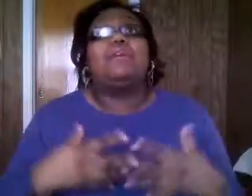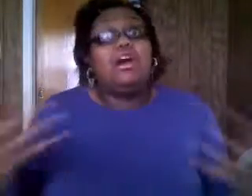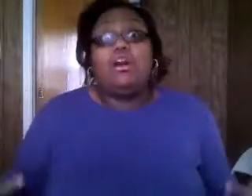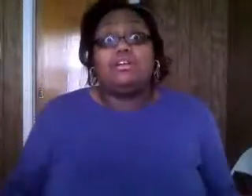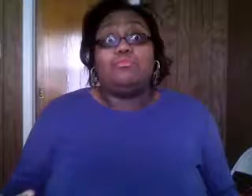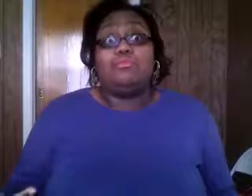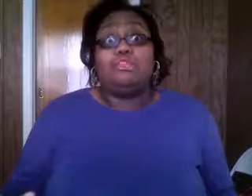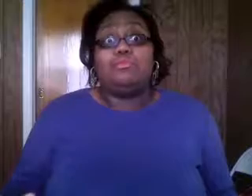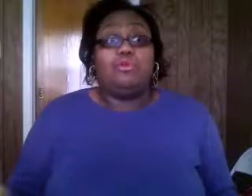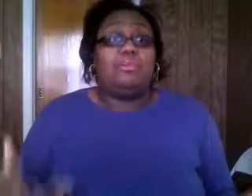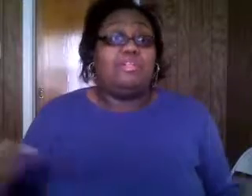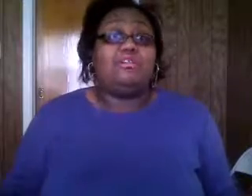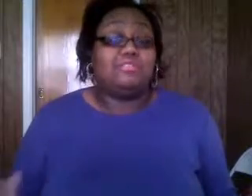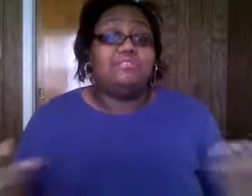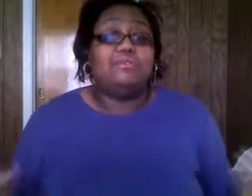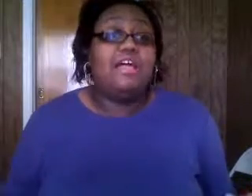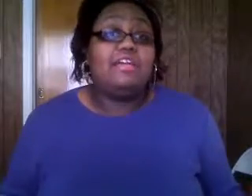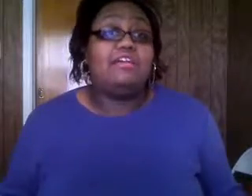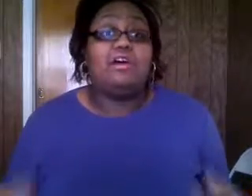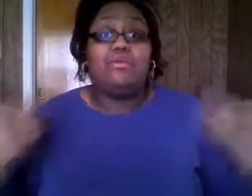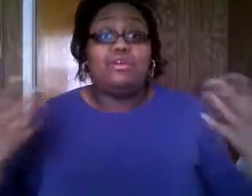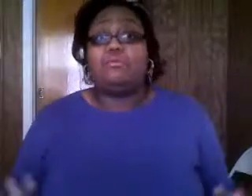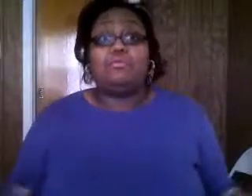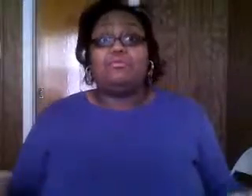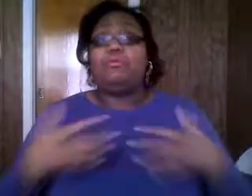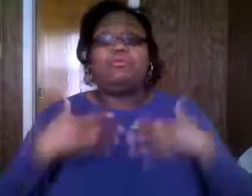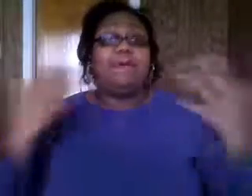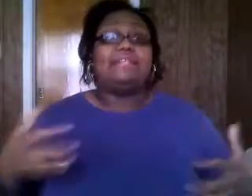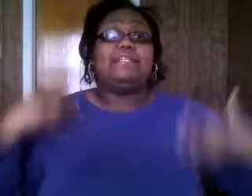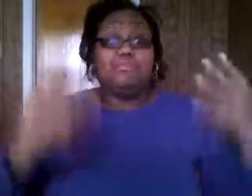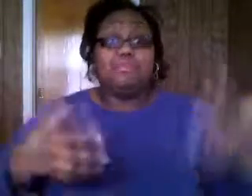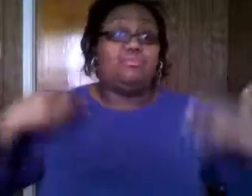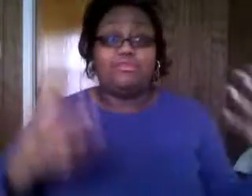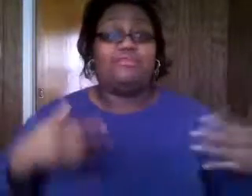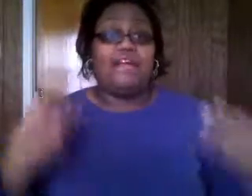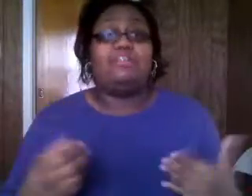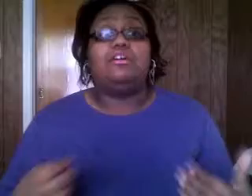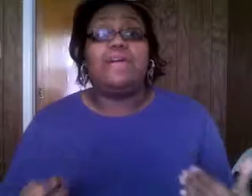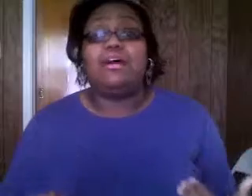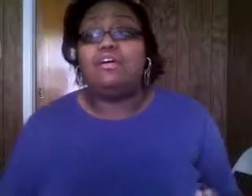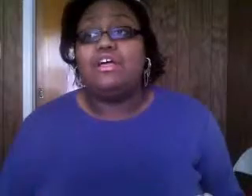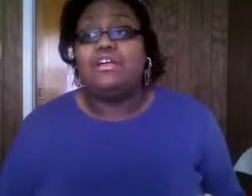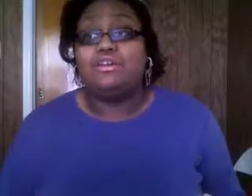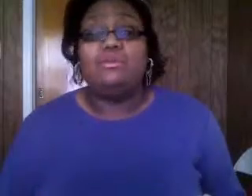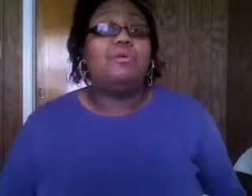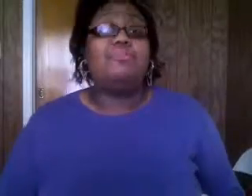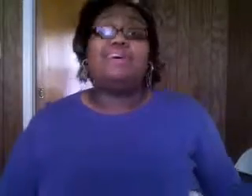and there are young more young people more millennials and everybody you know more young people more people my age they're more fired up now you know but